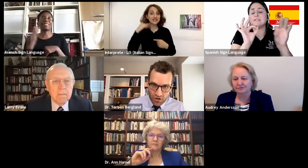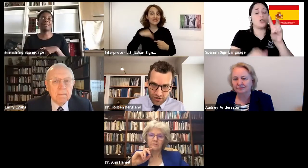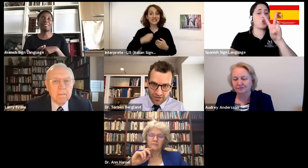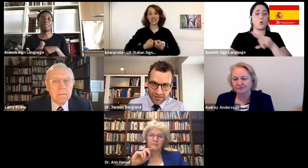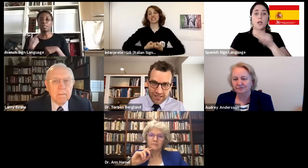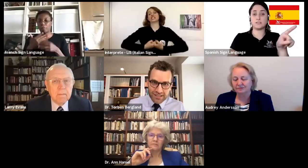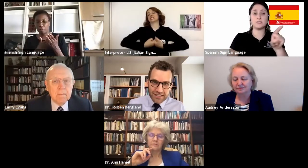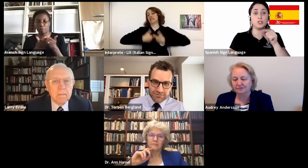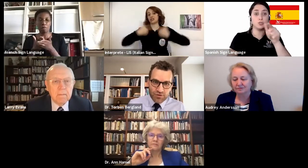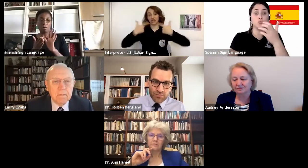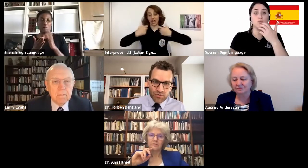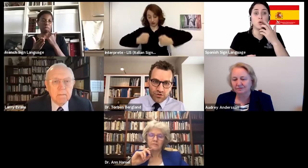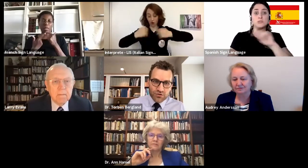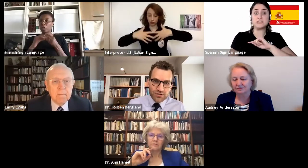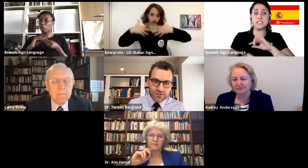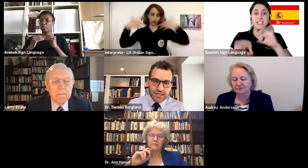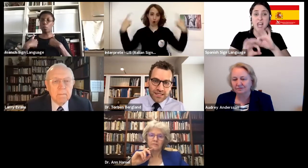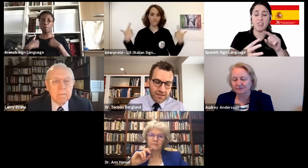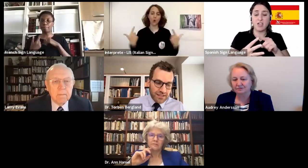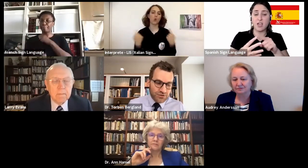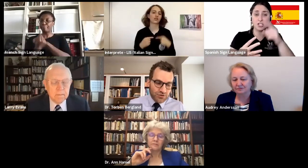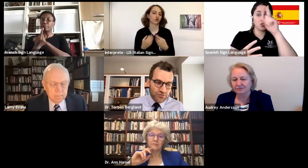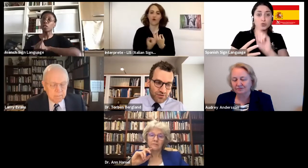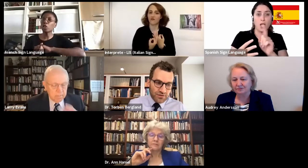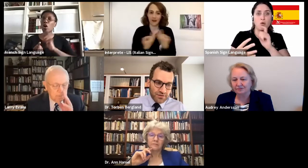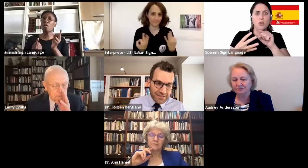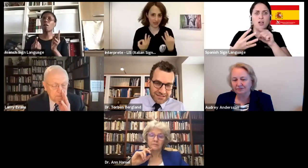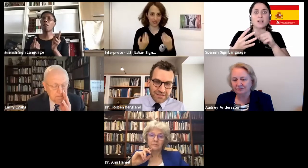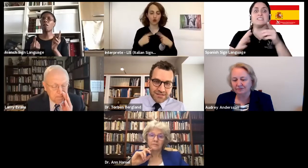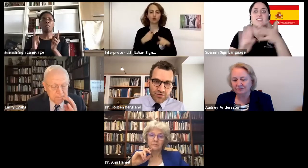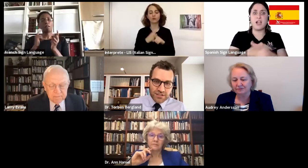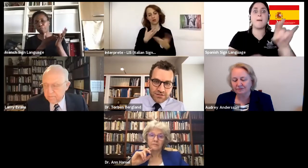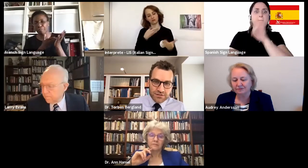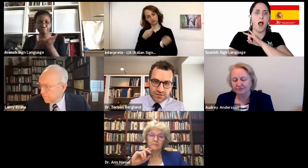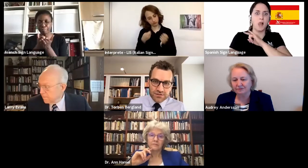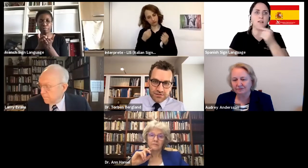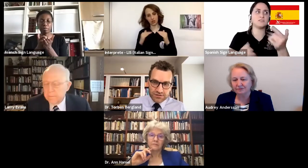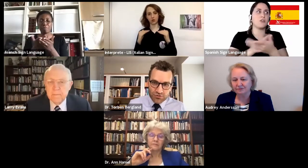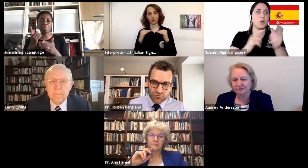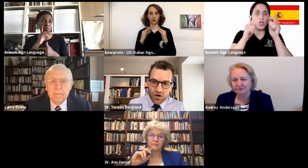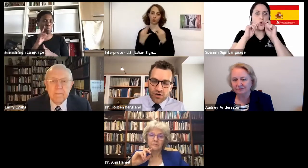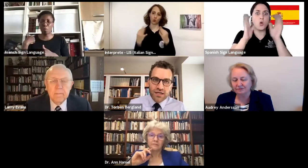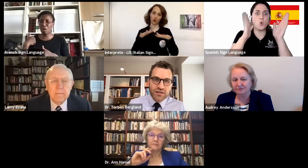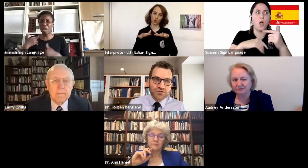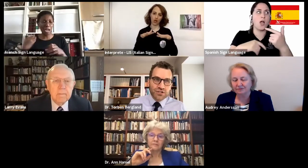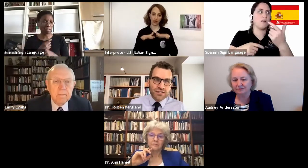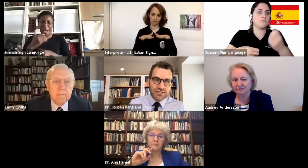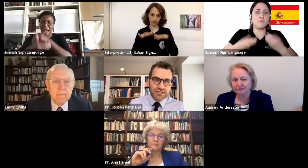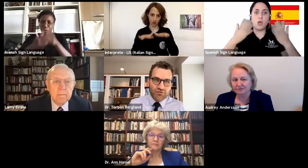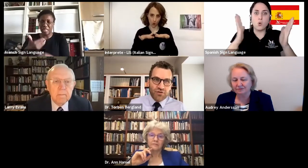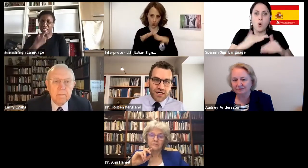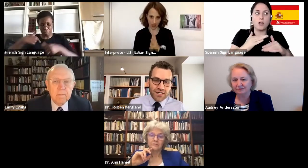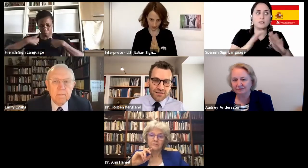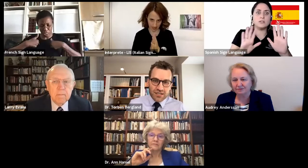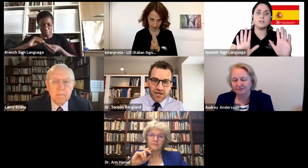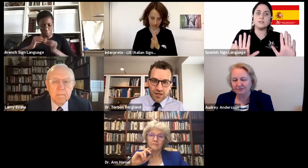is wrong. I think that's very important to understand that, that sort of, in that sense, there is, is not wrong. There's not a